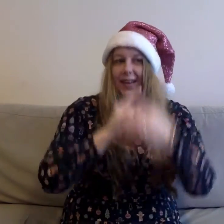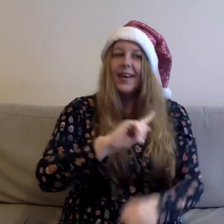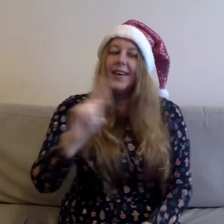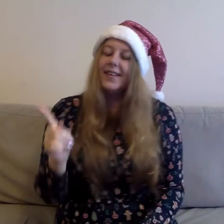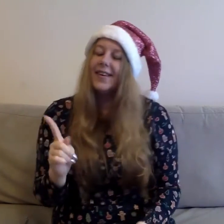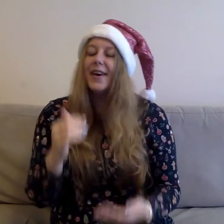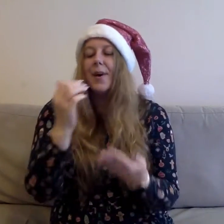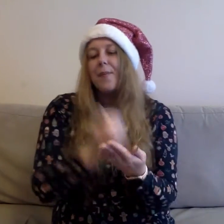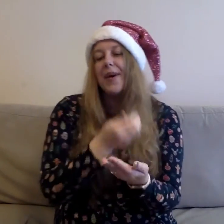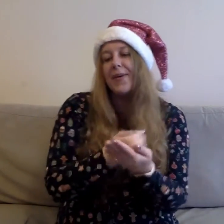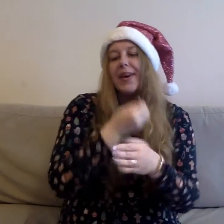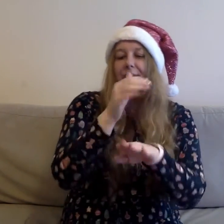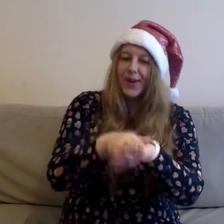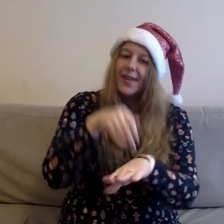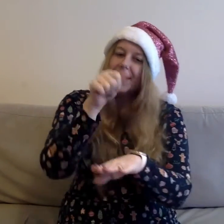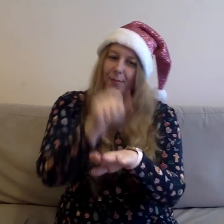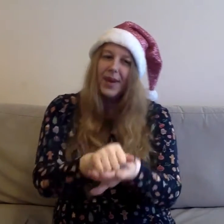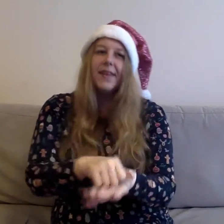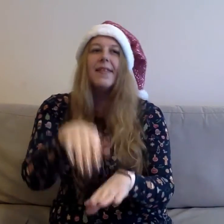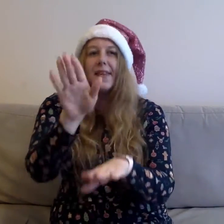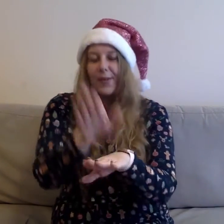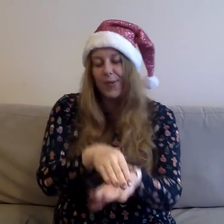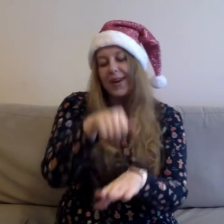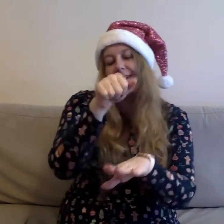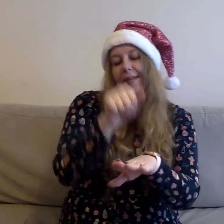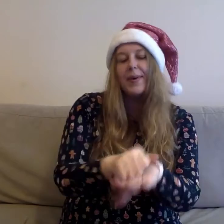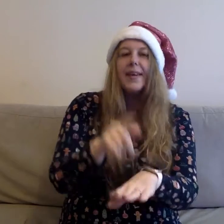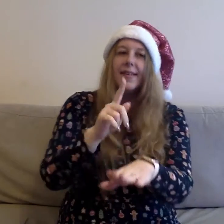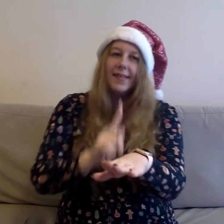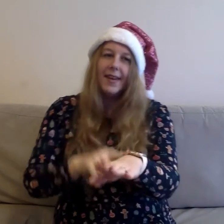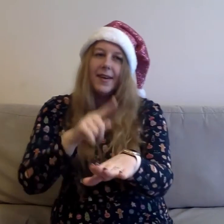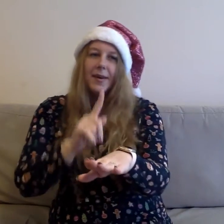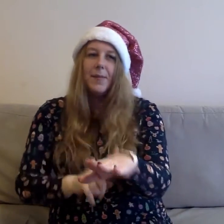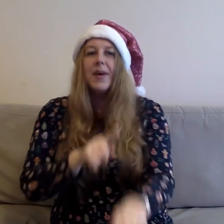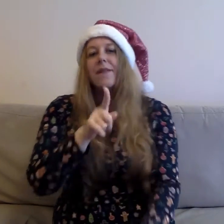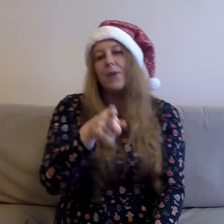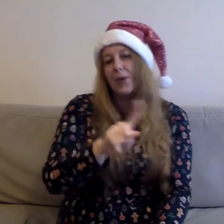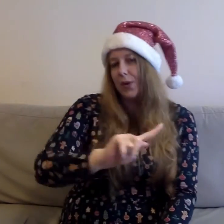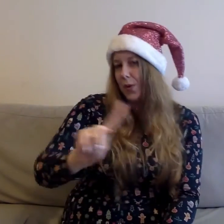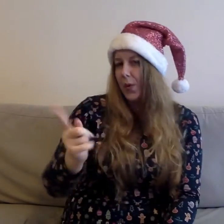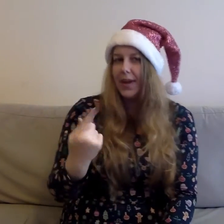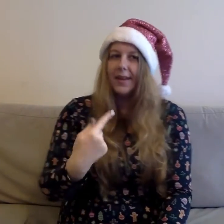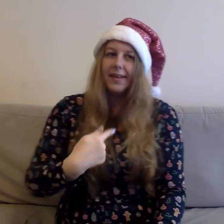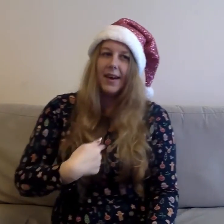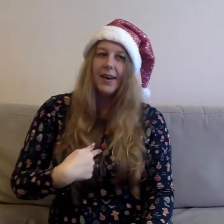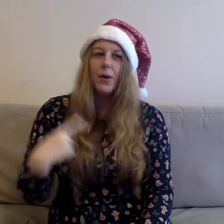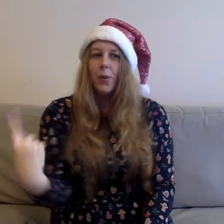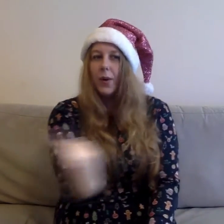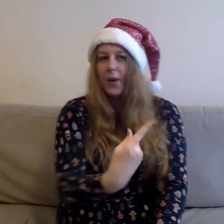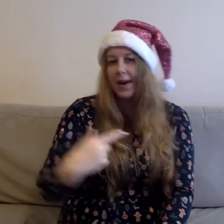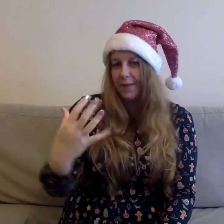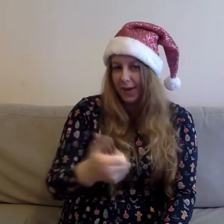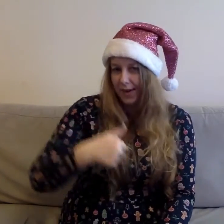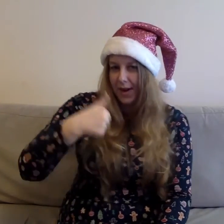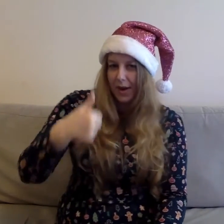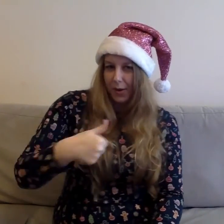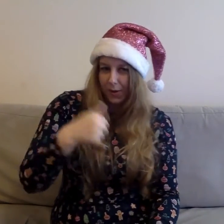Merry Christmas It's Christmas time For you and I We'll have a Good